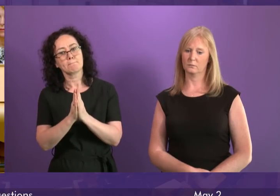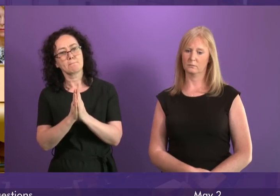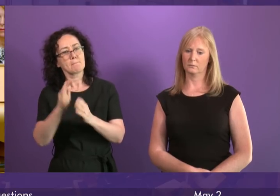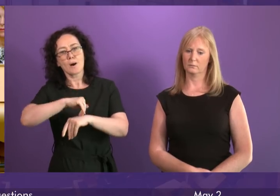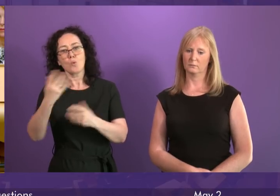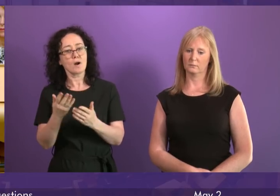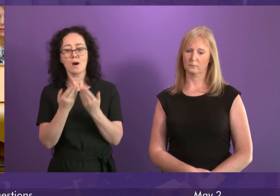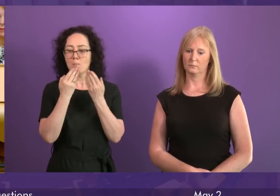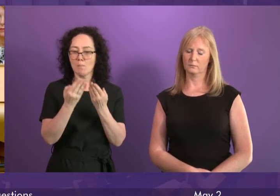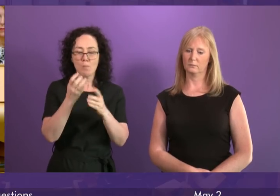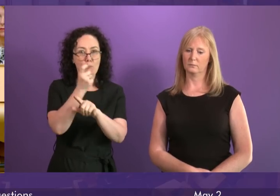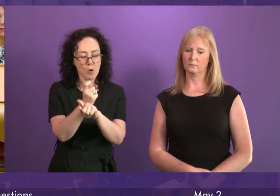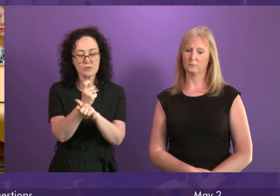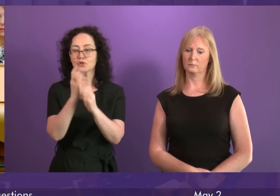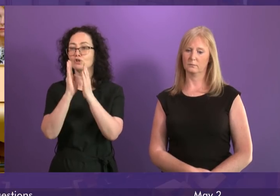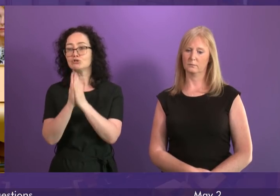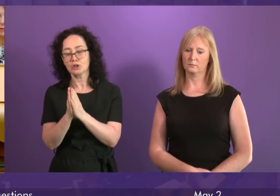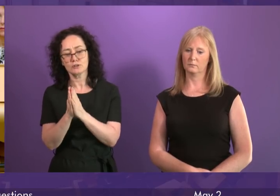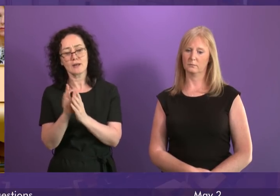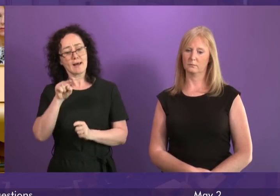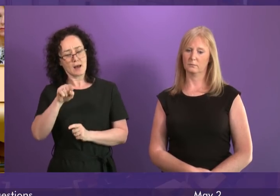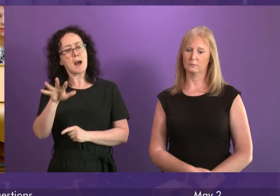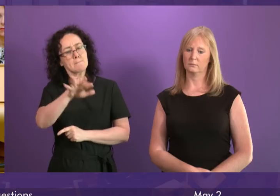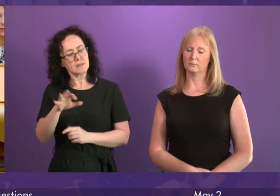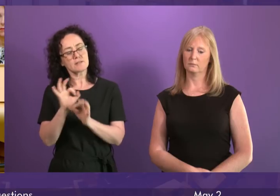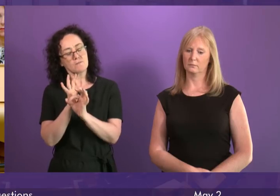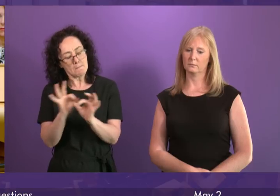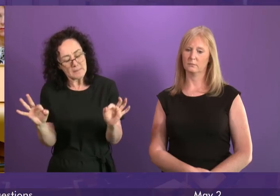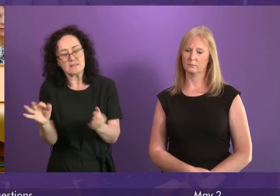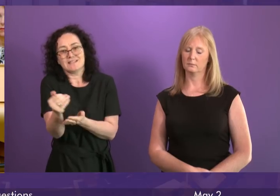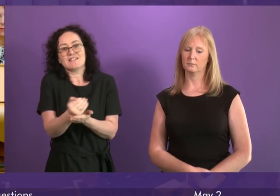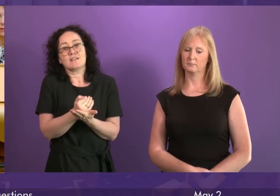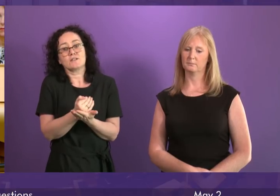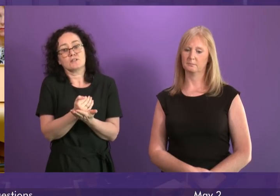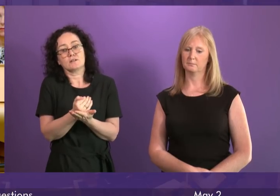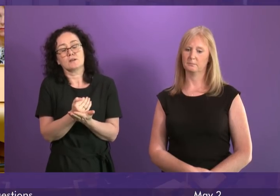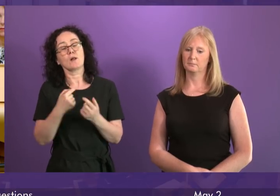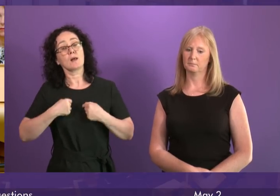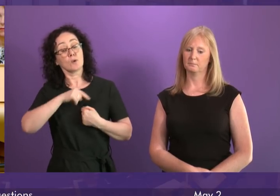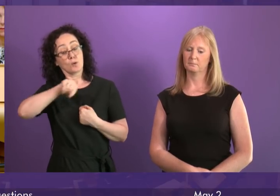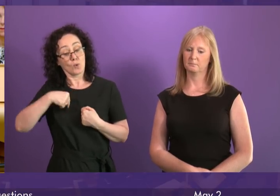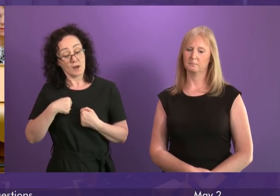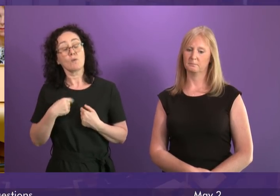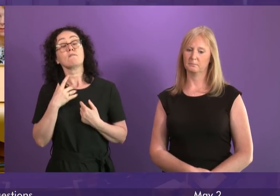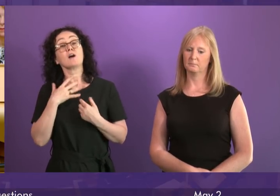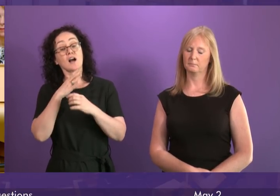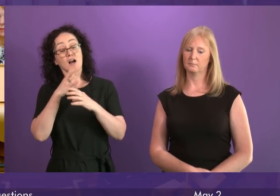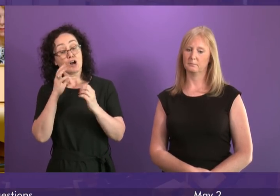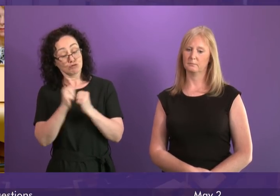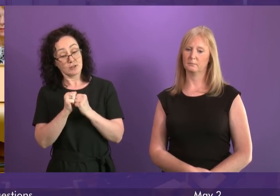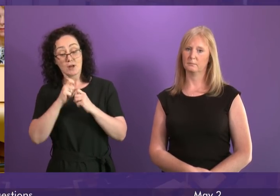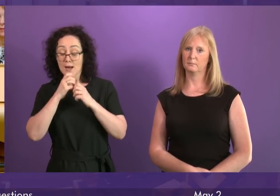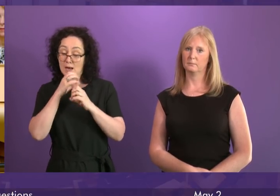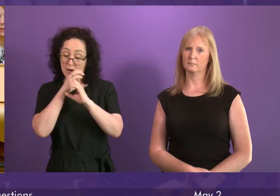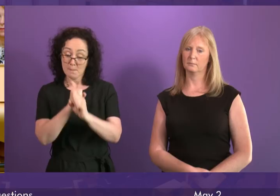places of worship must be places of peace and sanctuary. And that's why the Justice Secretary and I have given a commitment to explore further what the Scottish Government